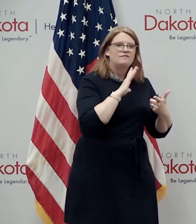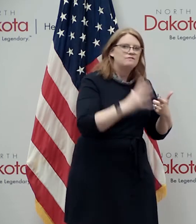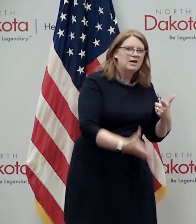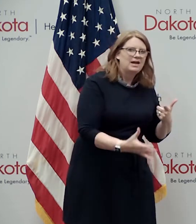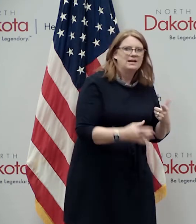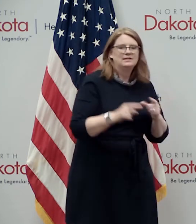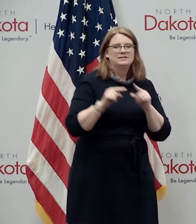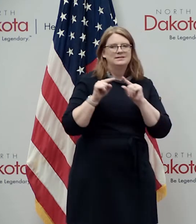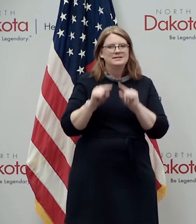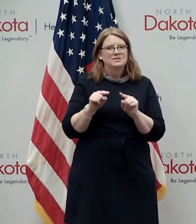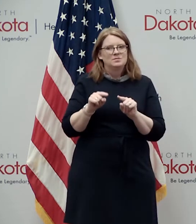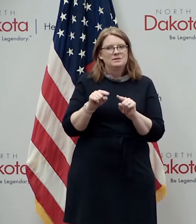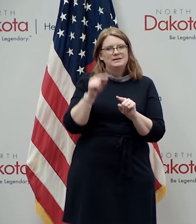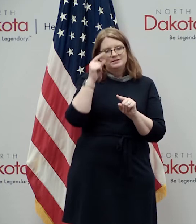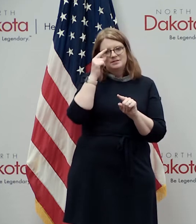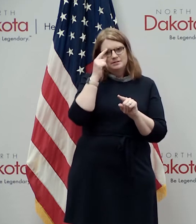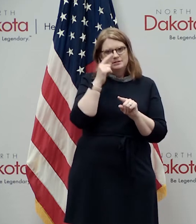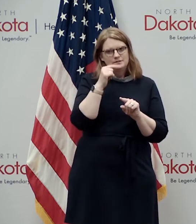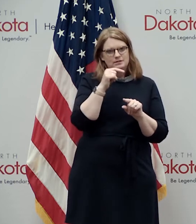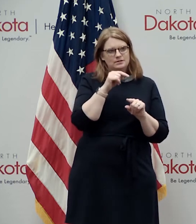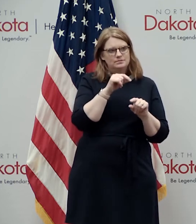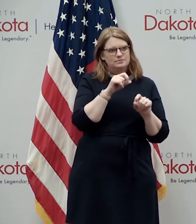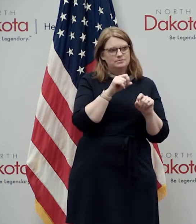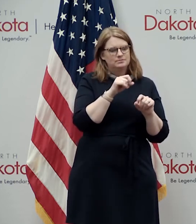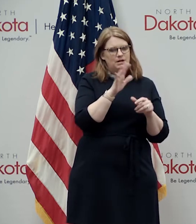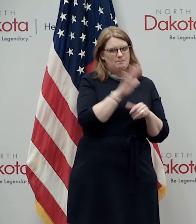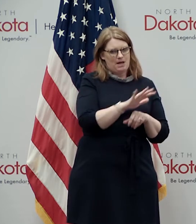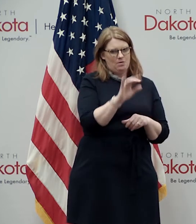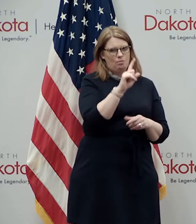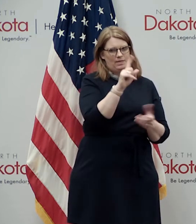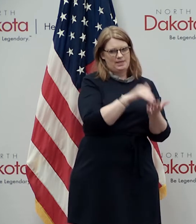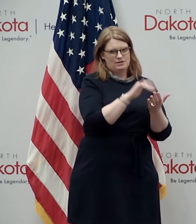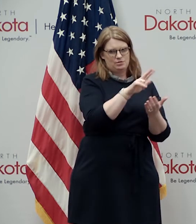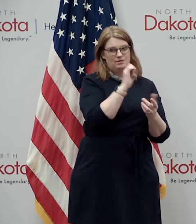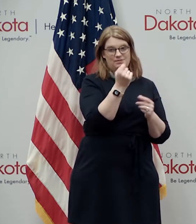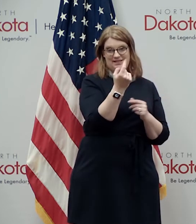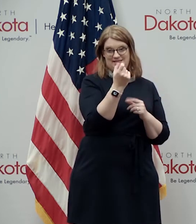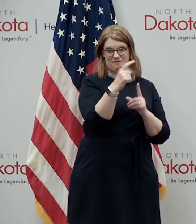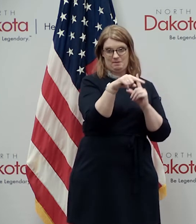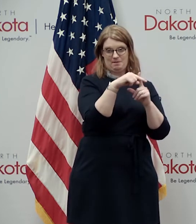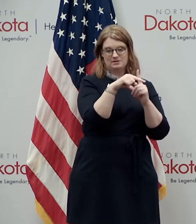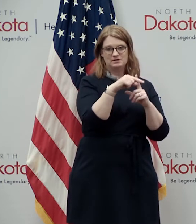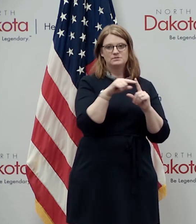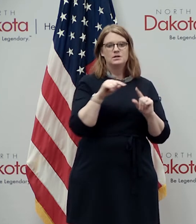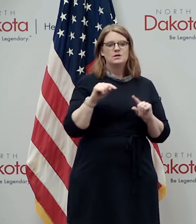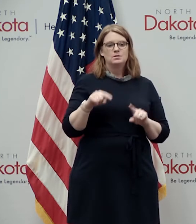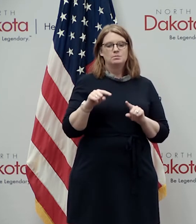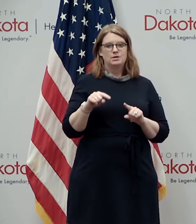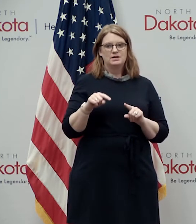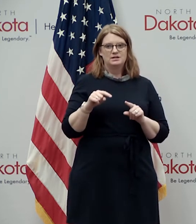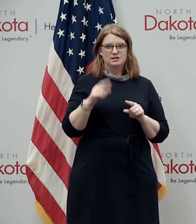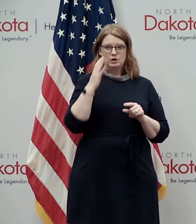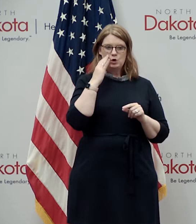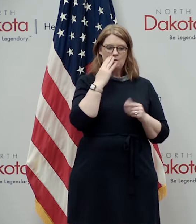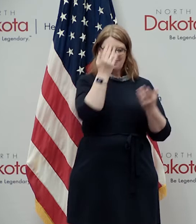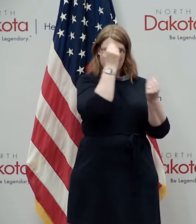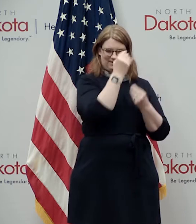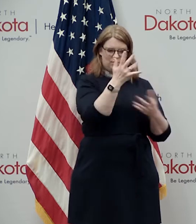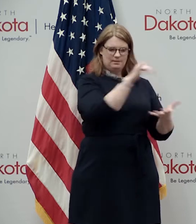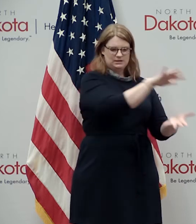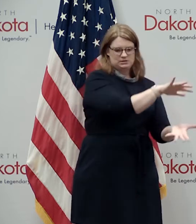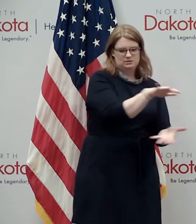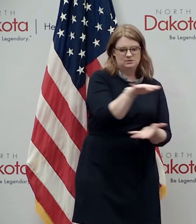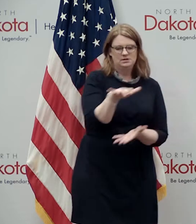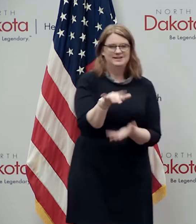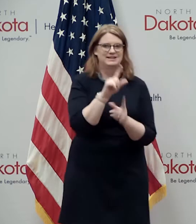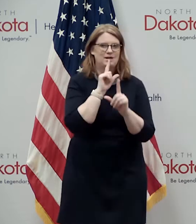those uh 1300 with the uh approximately 1300 with the 11 positives but where where the data all comes together into